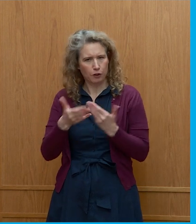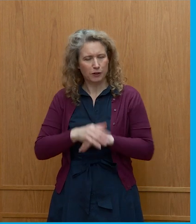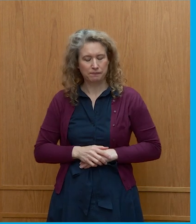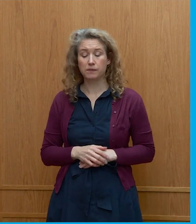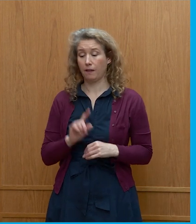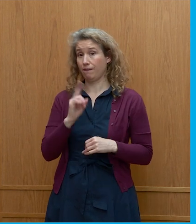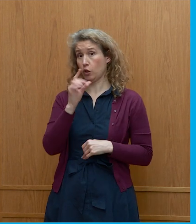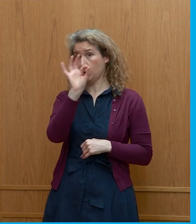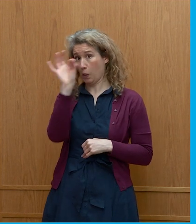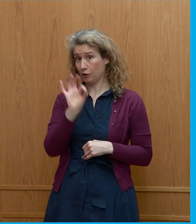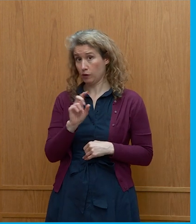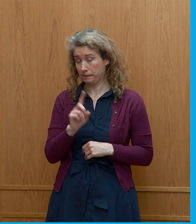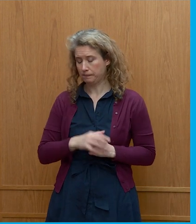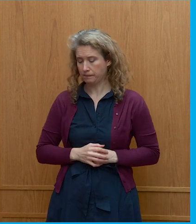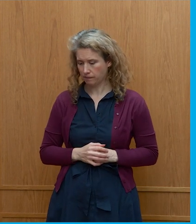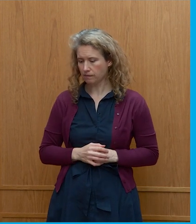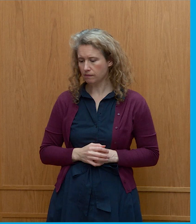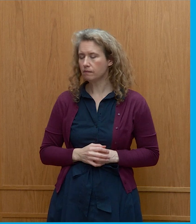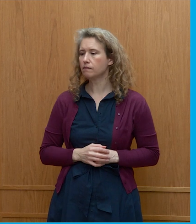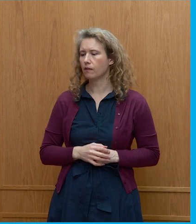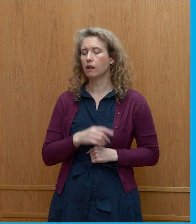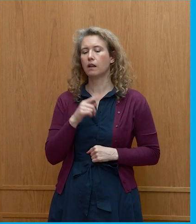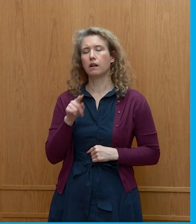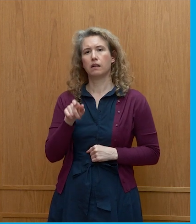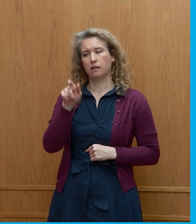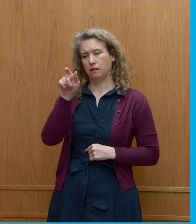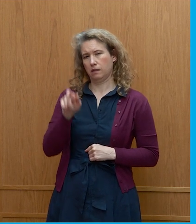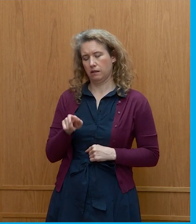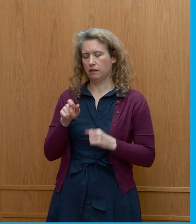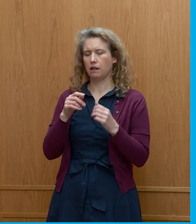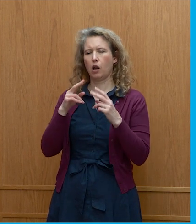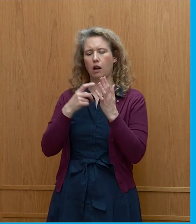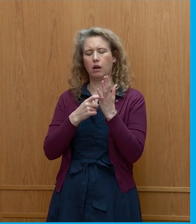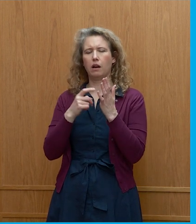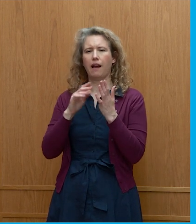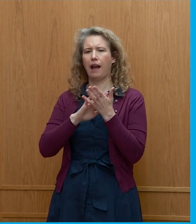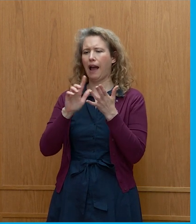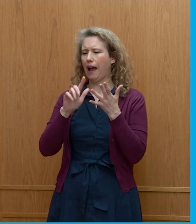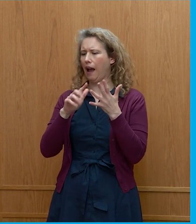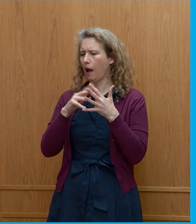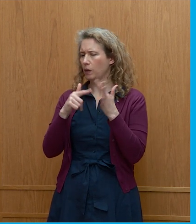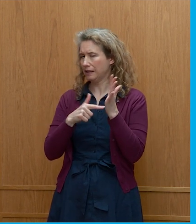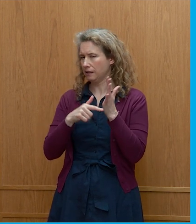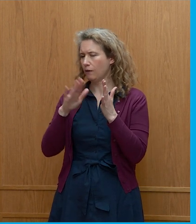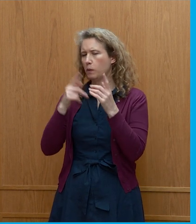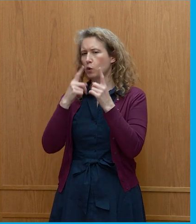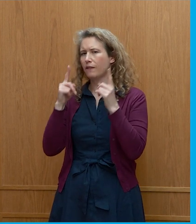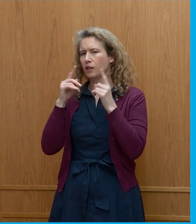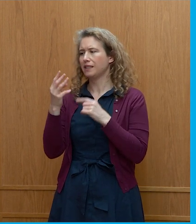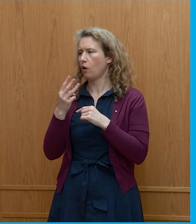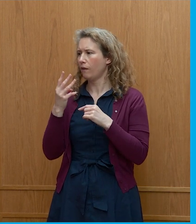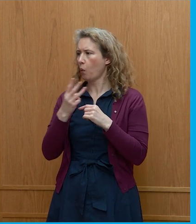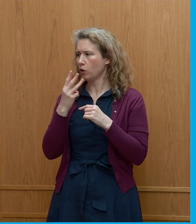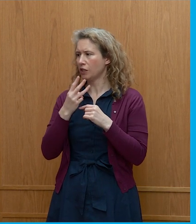So first of all, researcher Howard Frumkin at the University of Washington argued for hope in the face